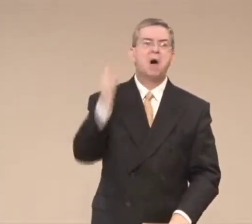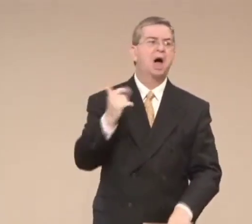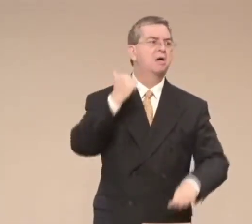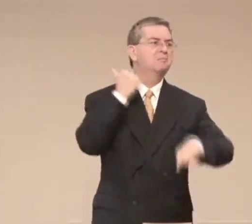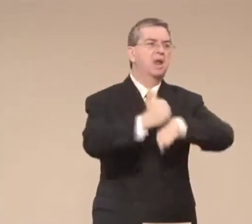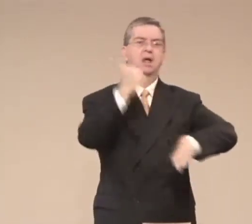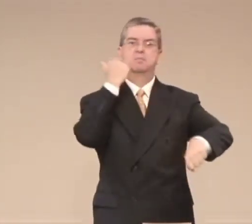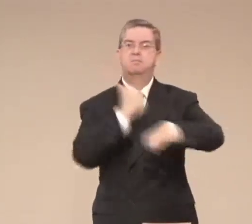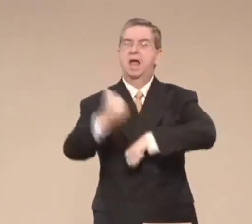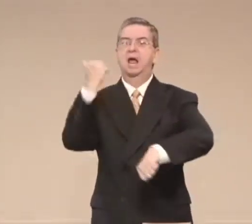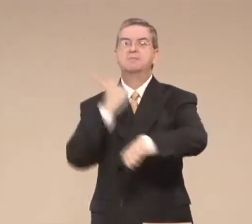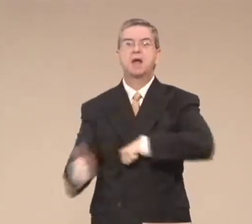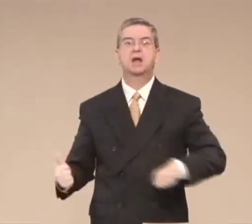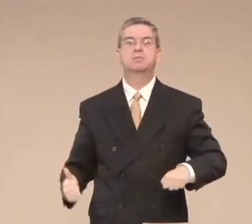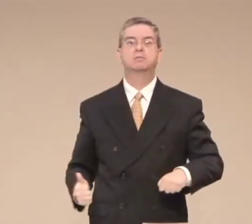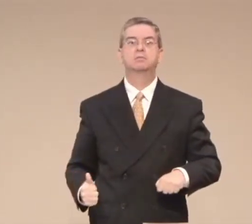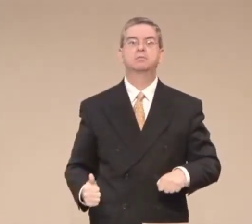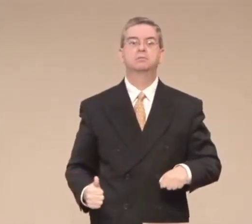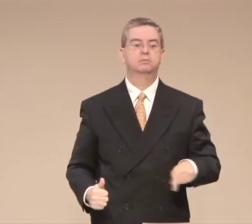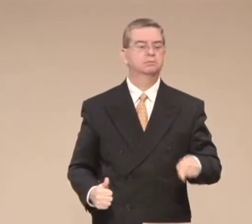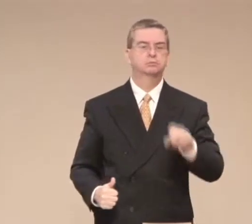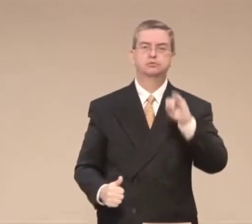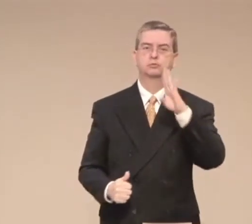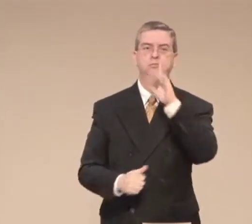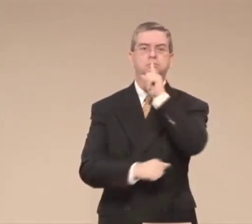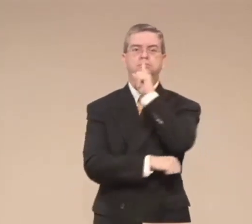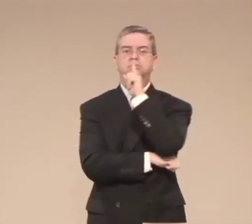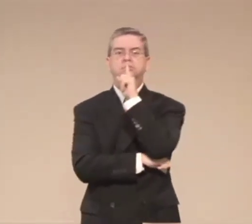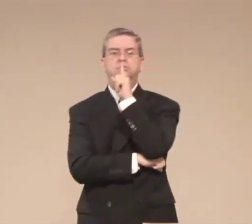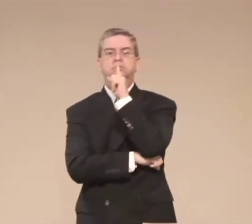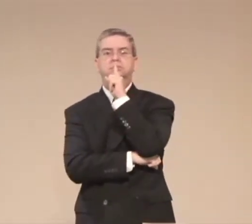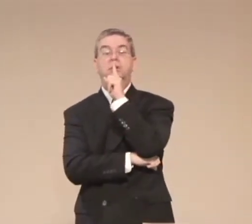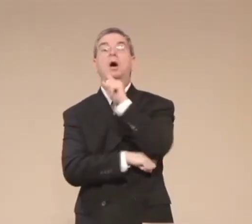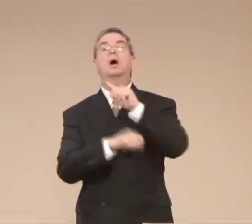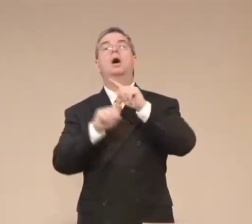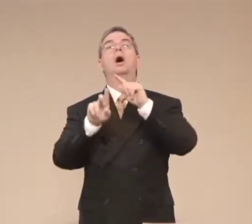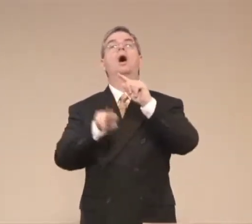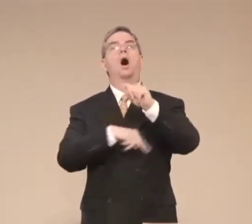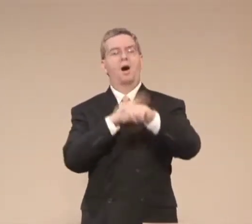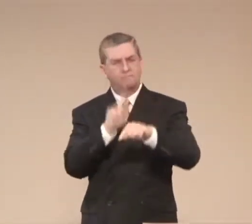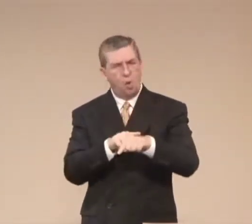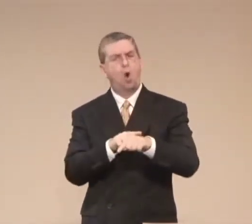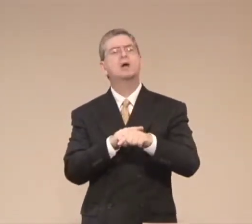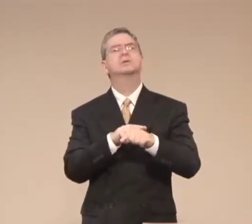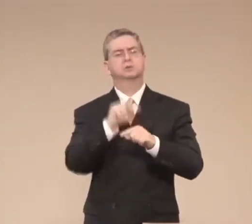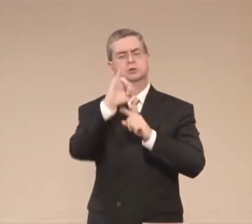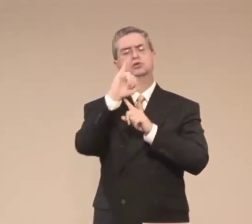That's a popular word today is why, why, why me? And they like to blame everybody else.